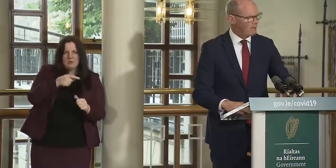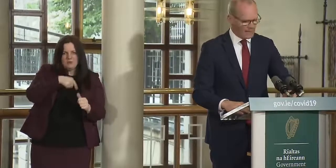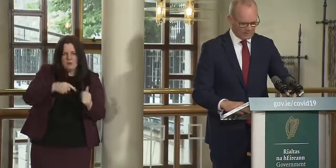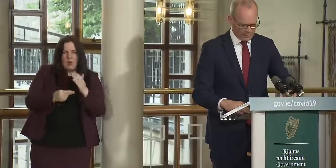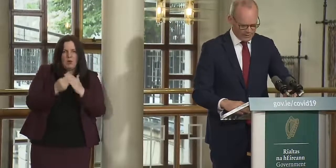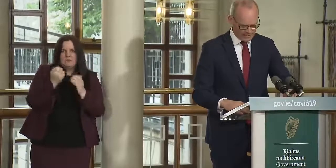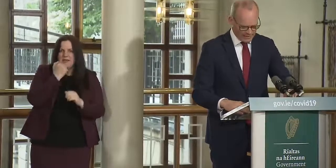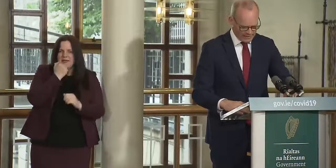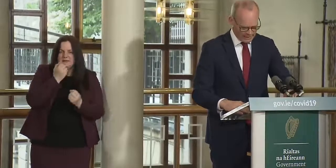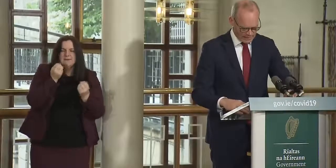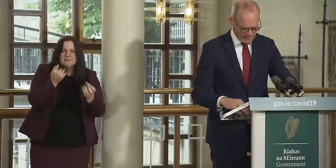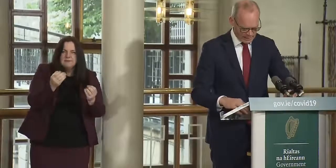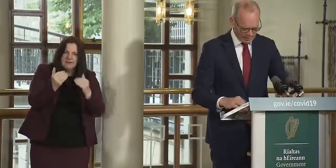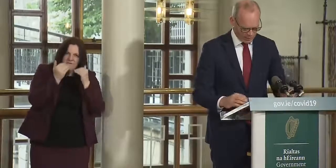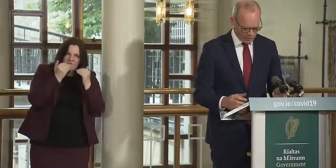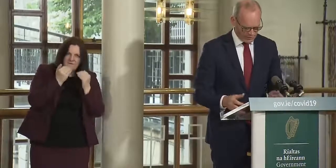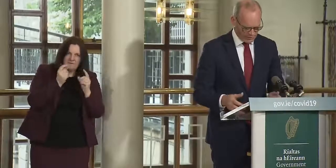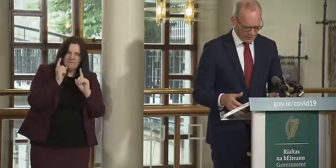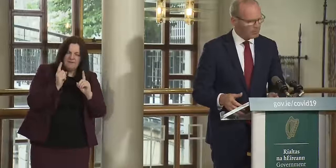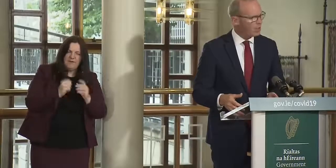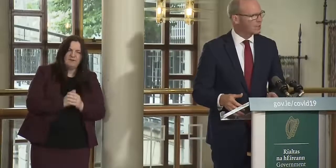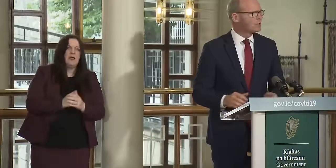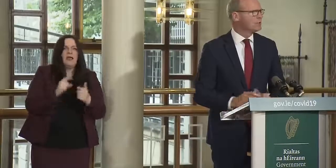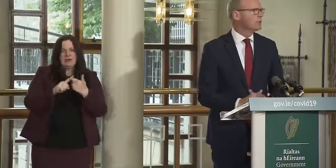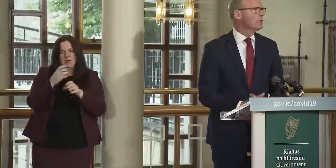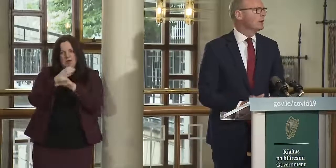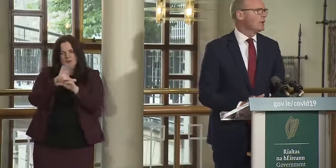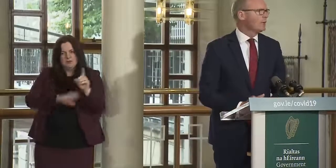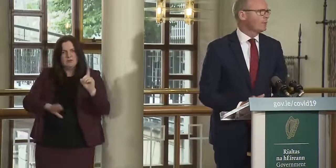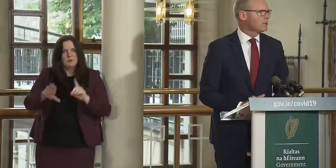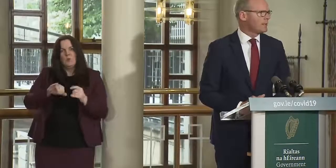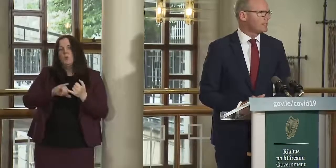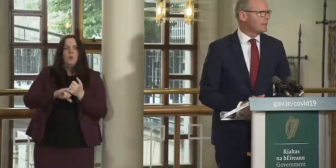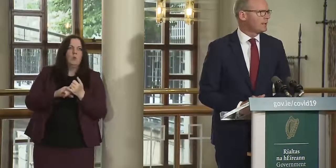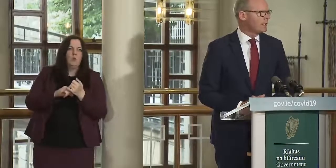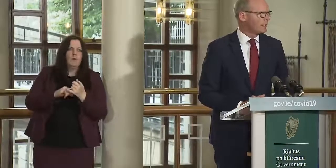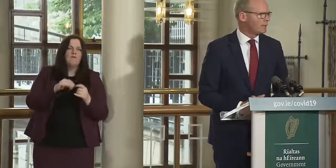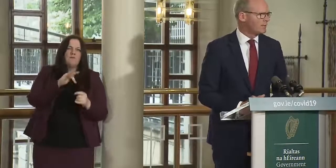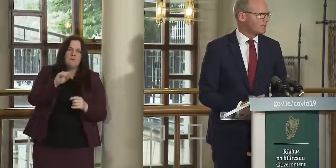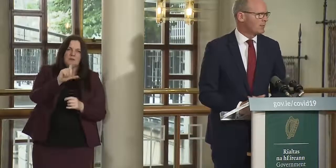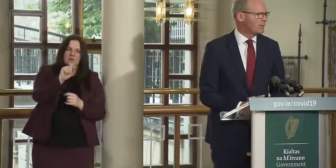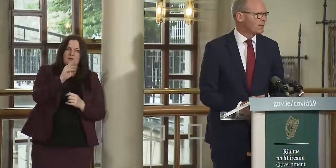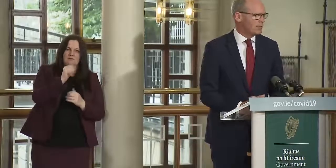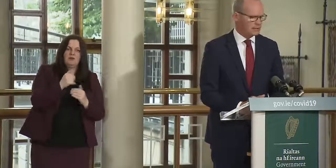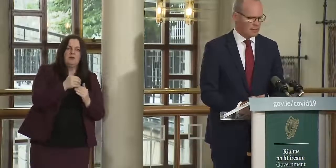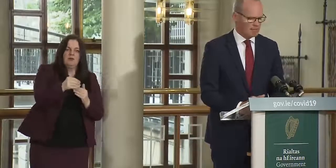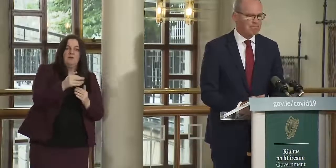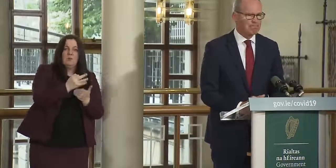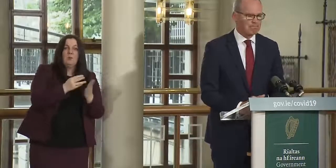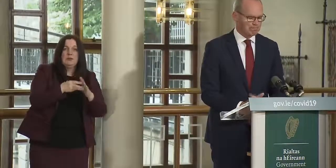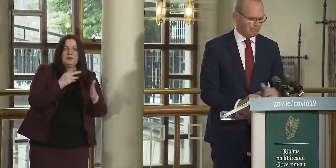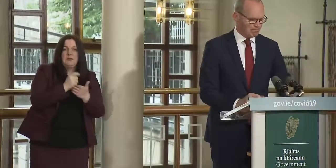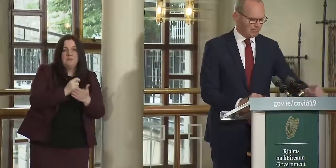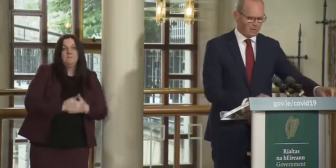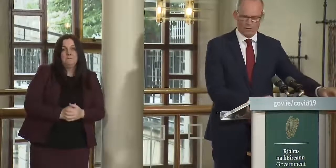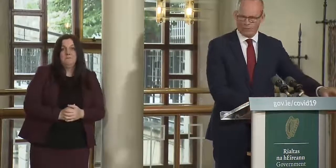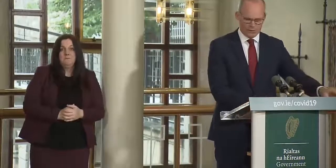uh that advice and indeed the countries that it applies to uh from the 20th of this month in a few weeks time